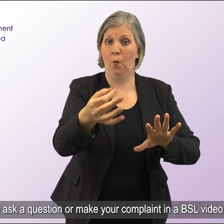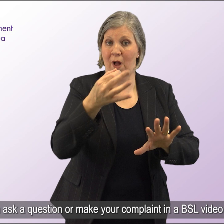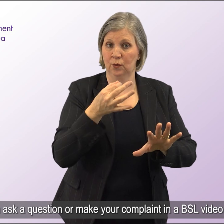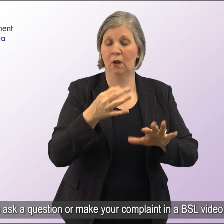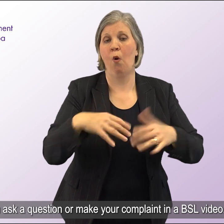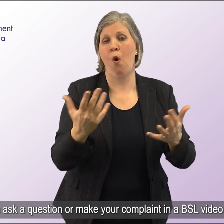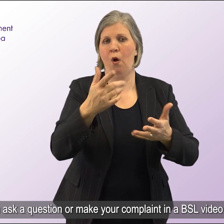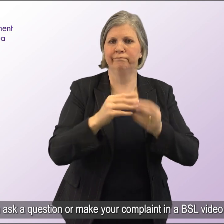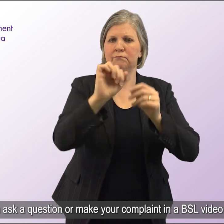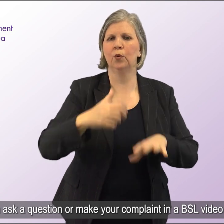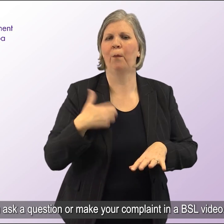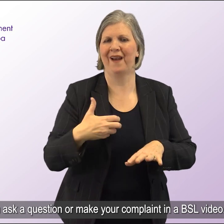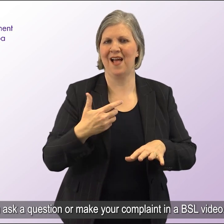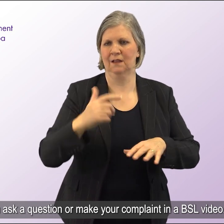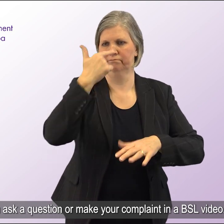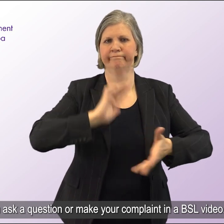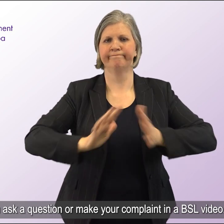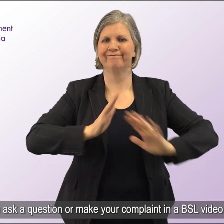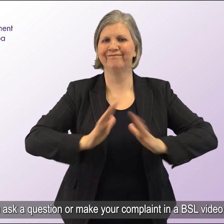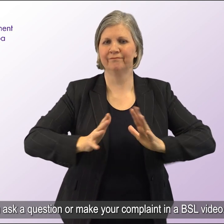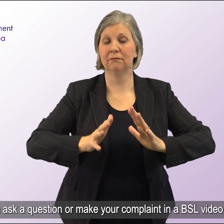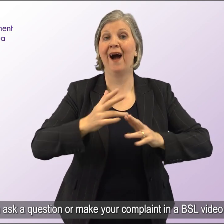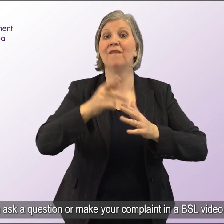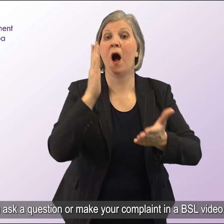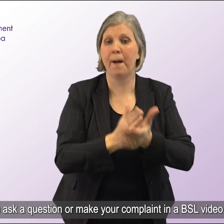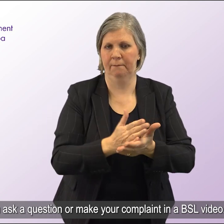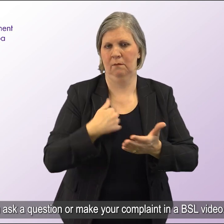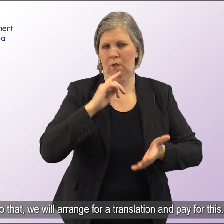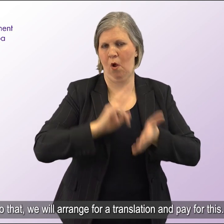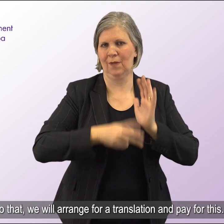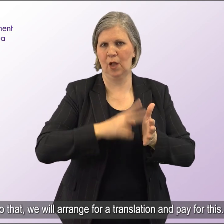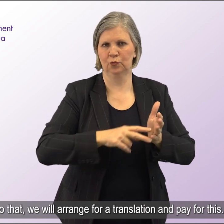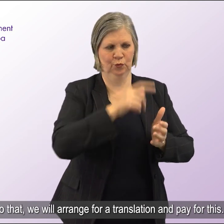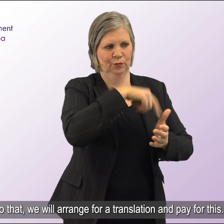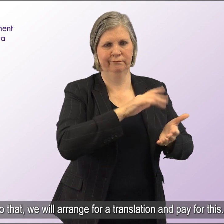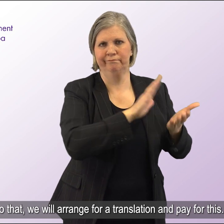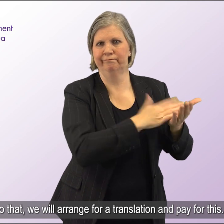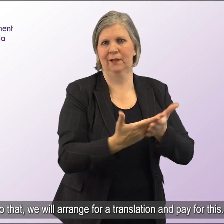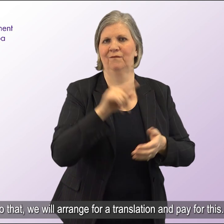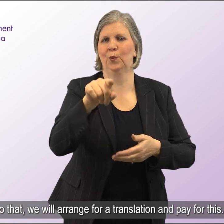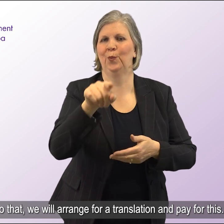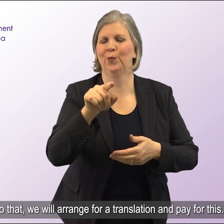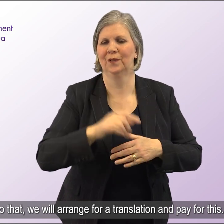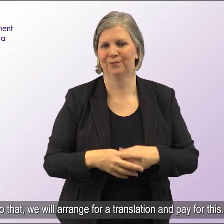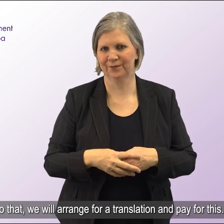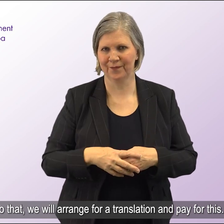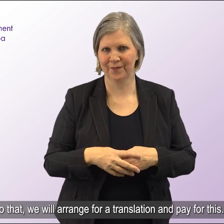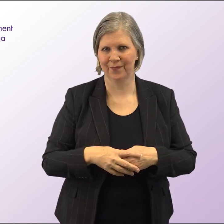You can ask a question or make your complaint in a BSL video. If you do that, we will arrange for a translation and pay for